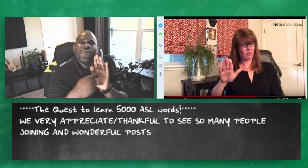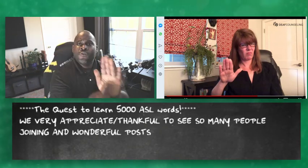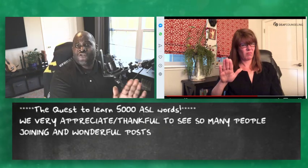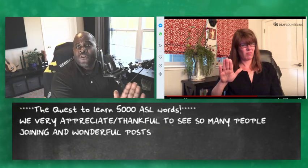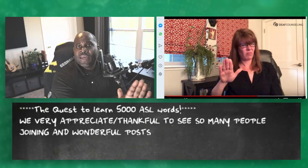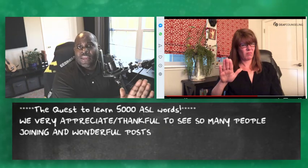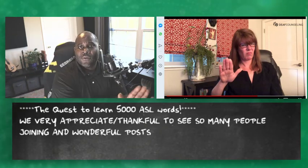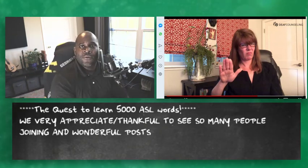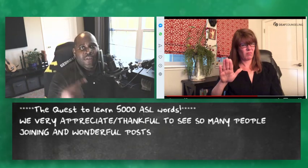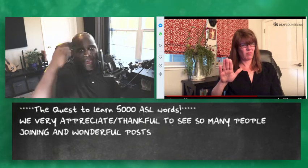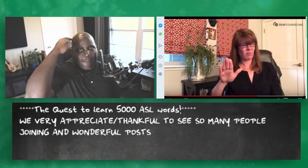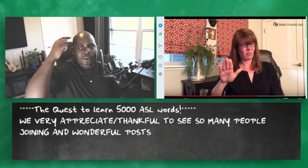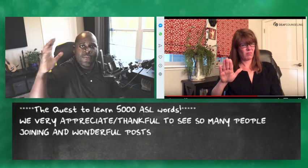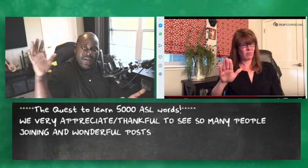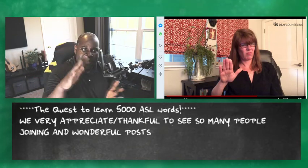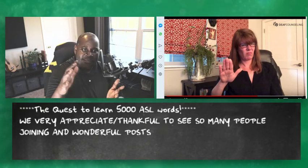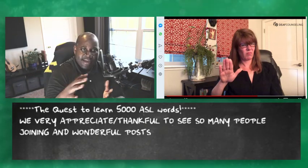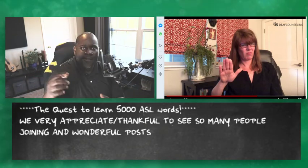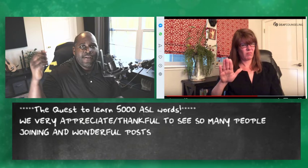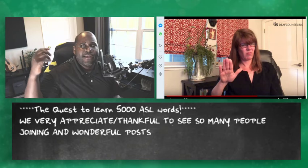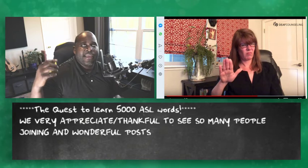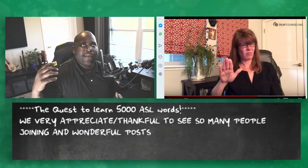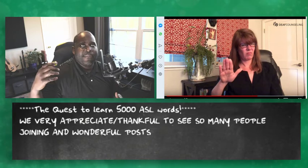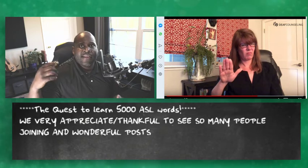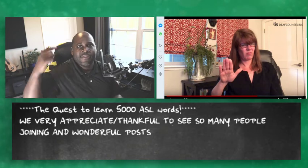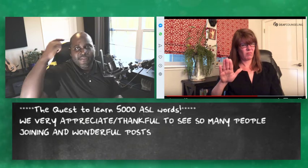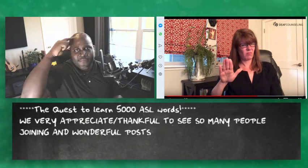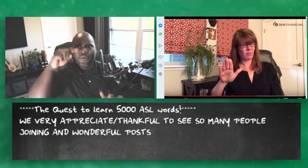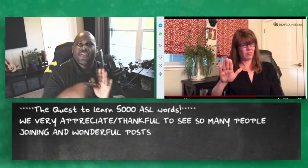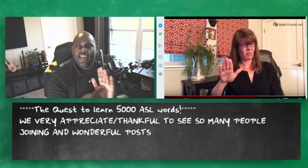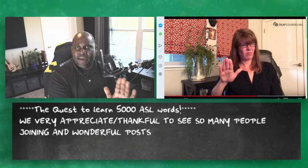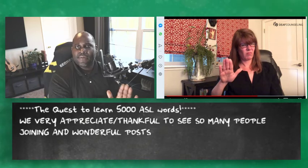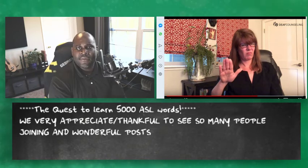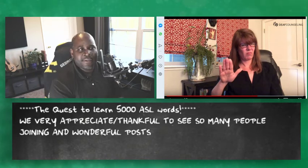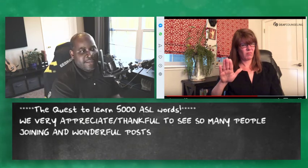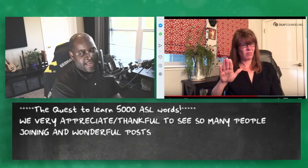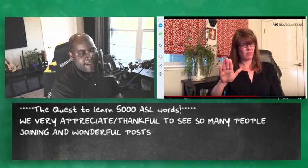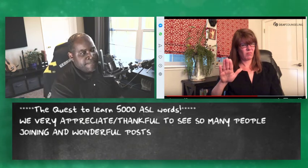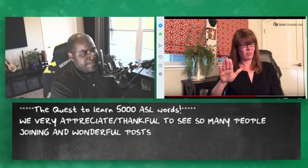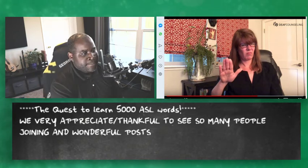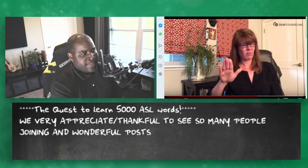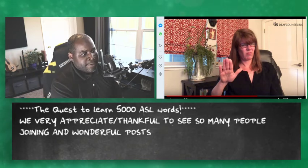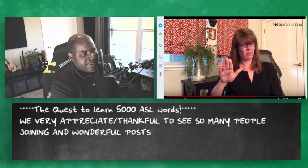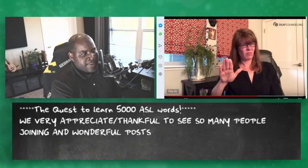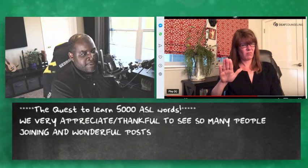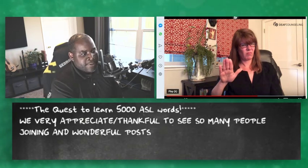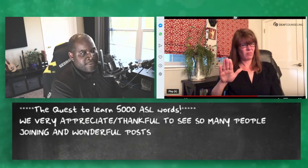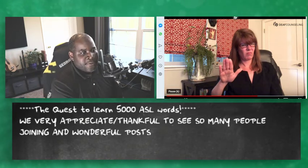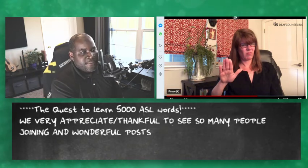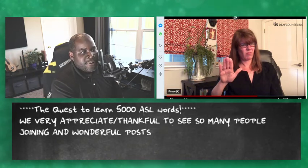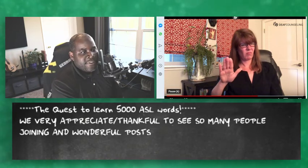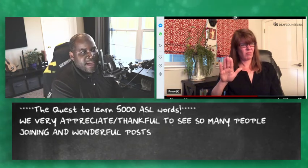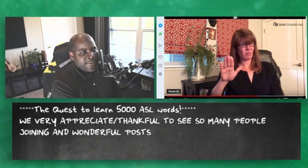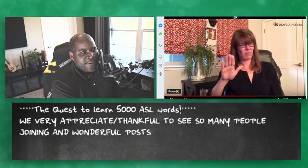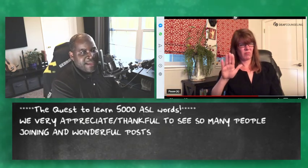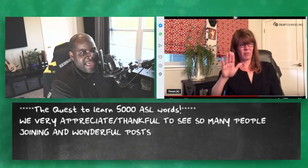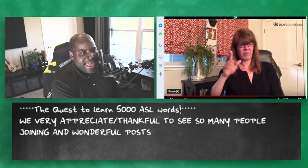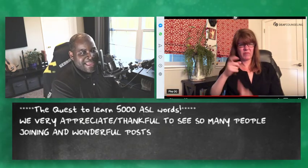showing you when you put that together it means for example yeah so for example hey